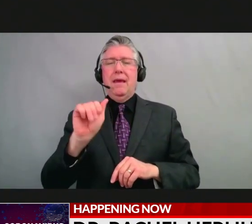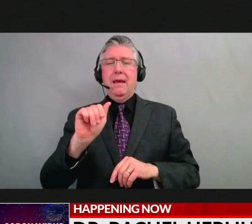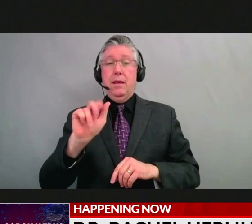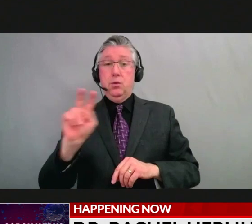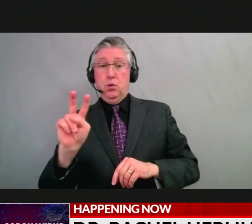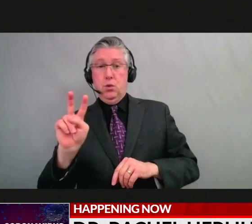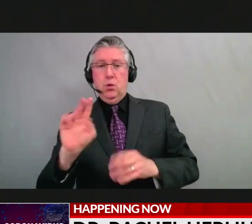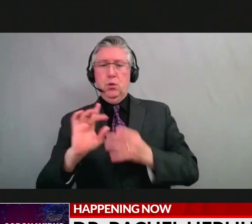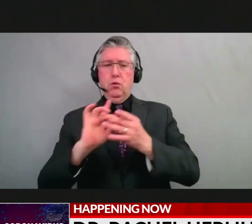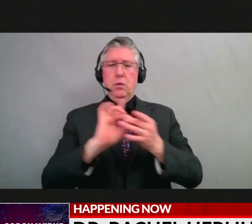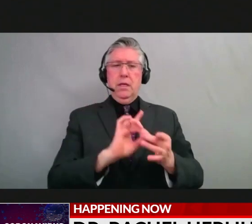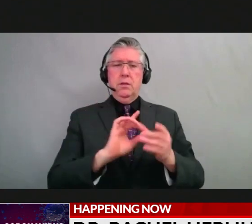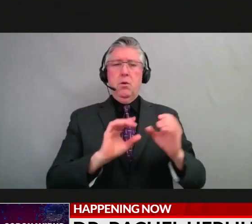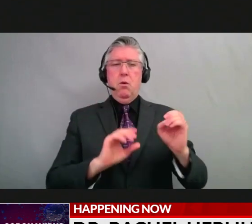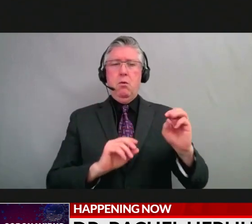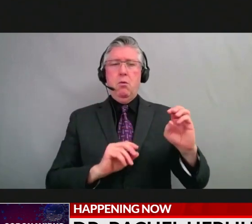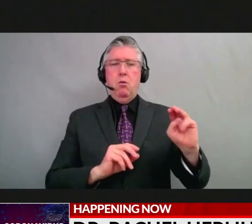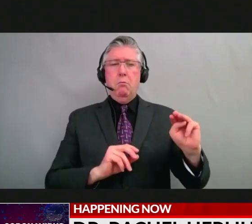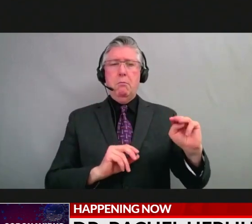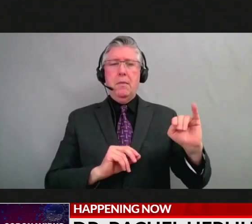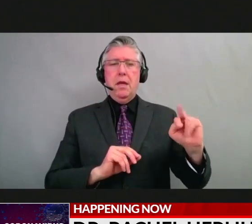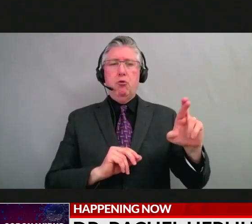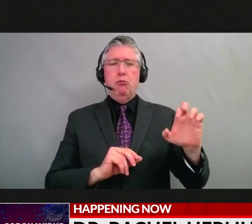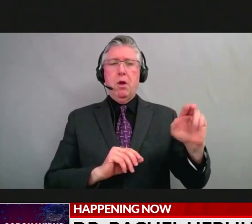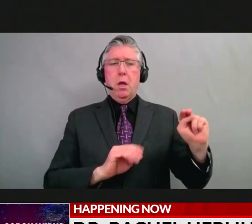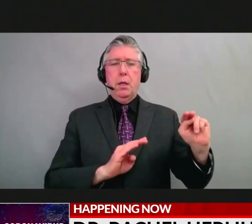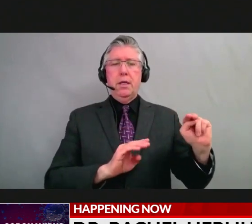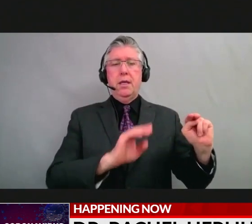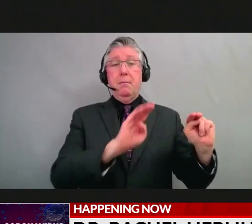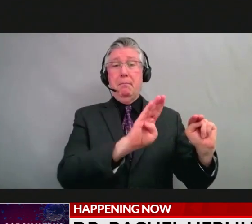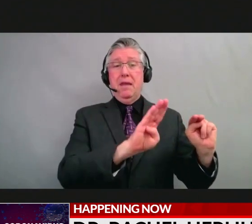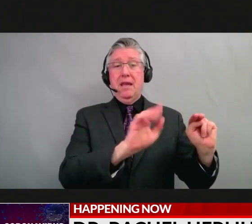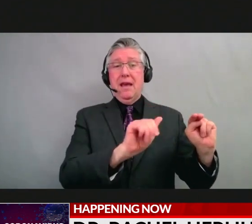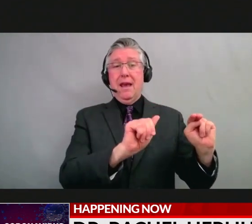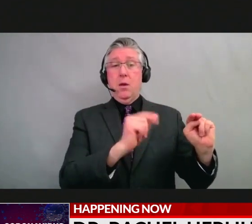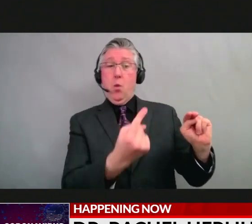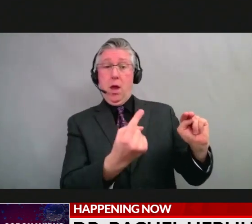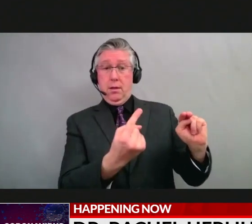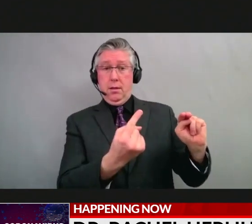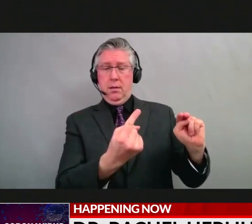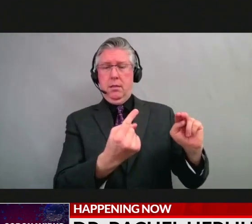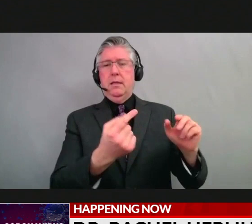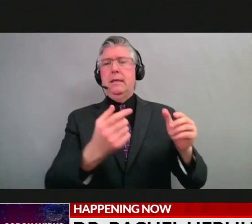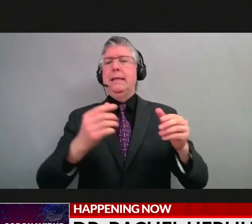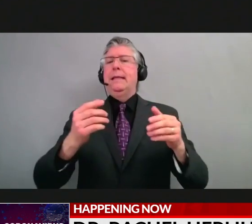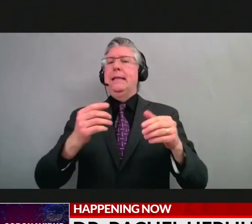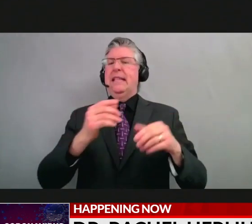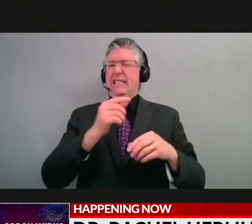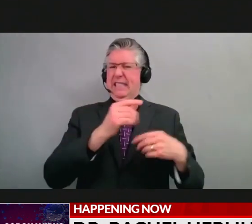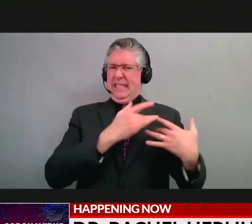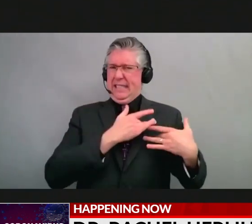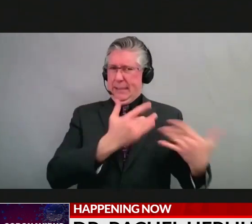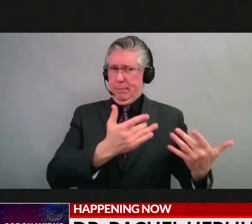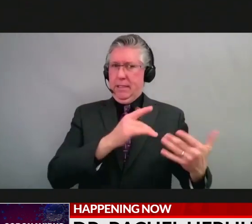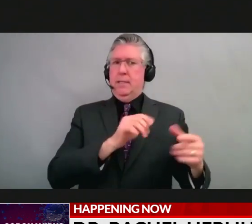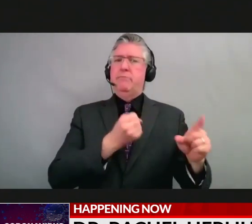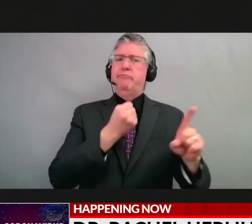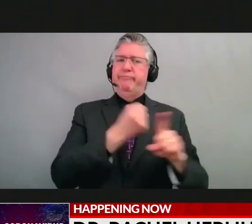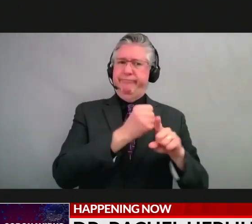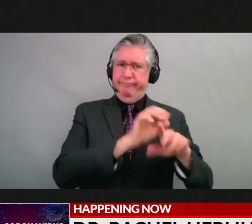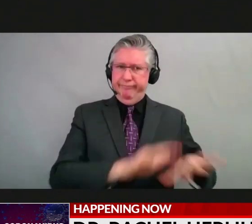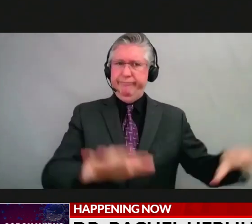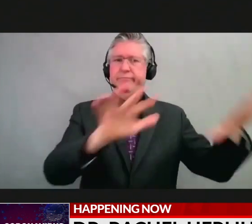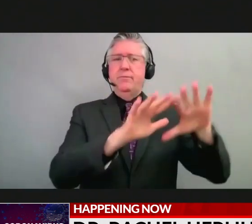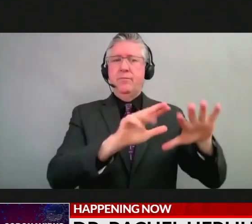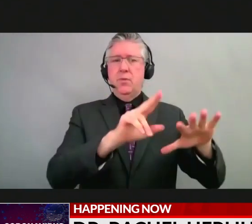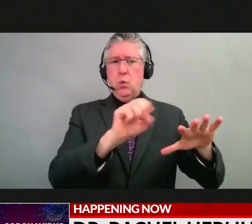variant that has really been causing most of the illness here in Colorado and in the U.S. So we continue to see